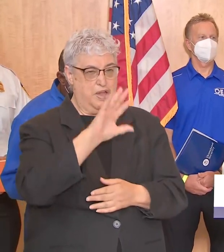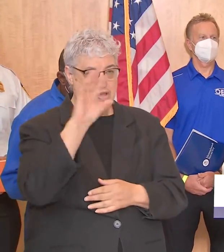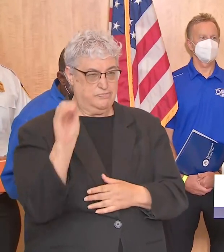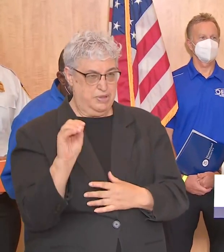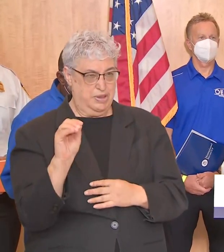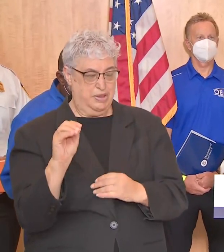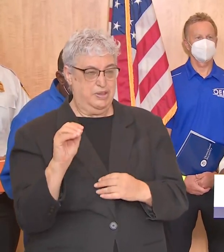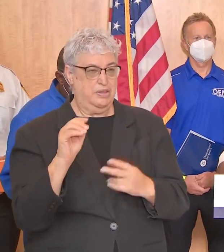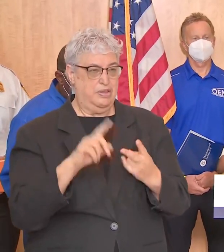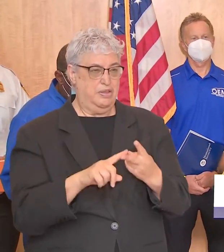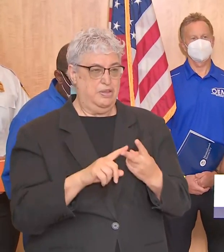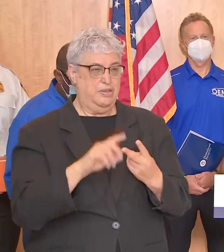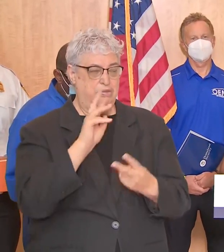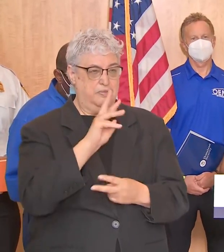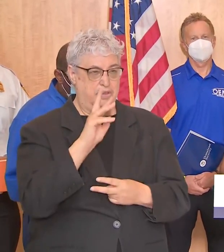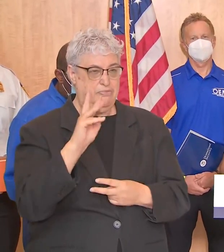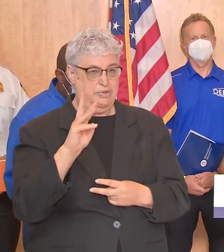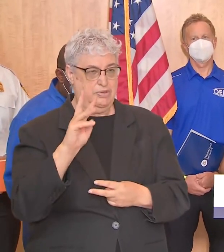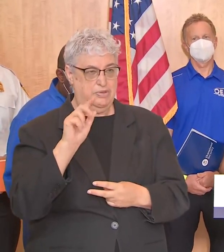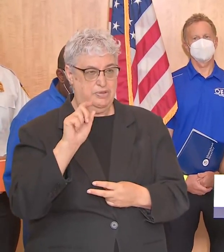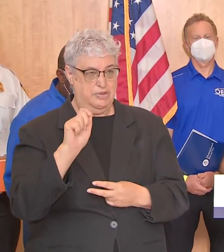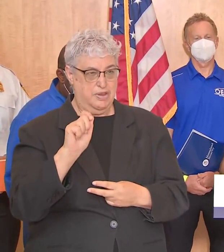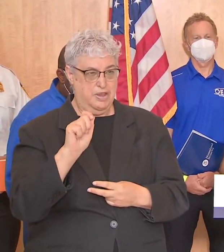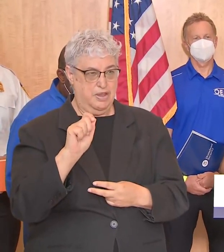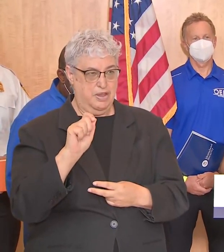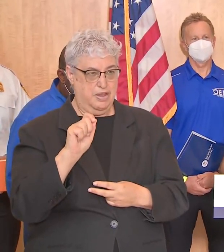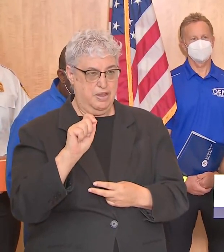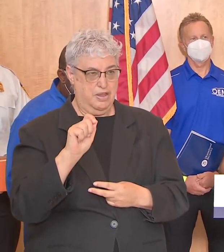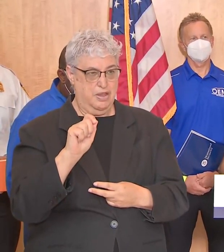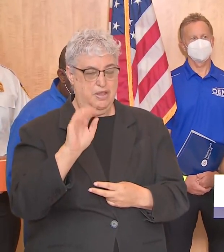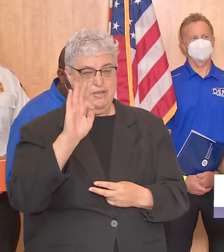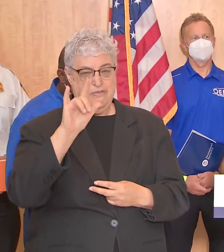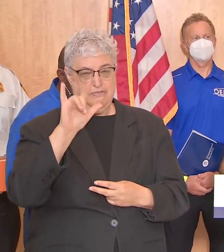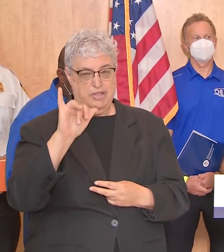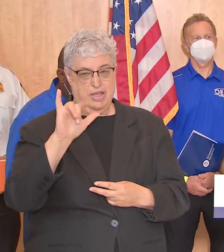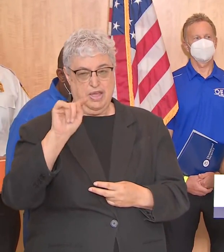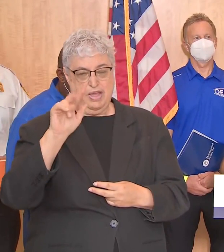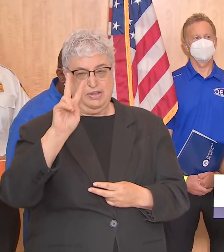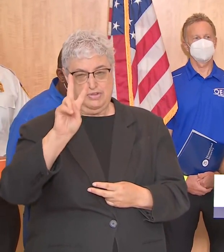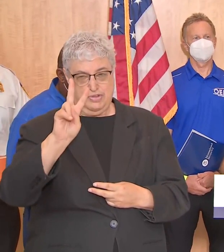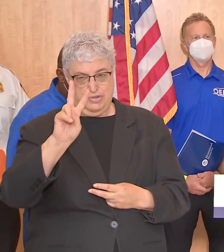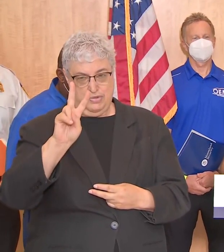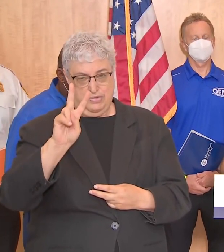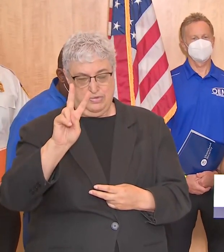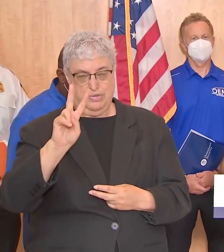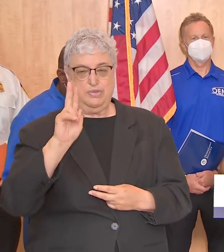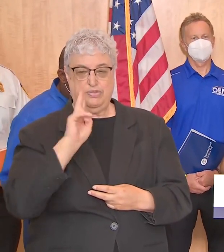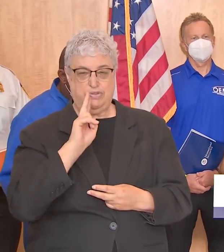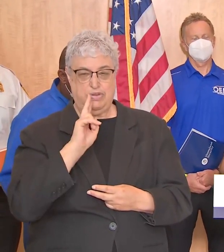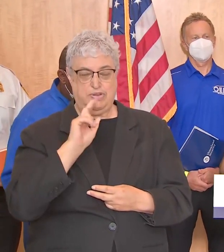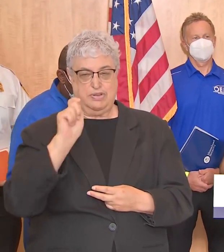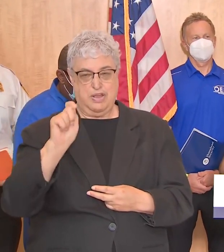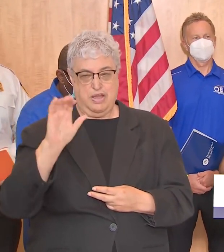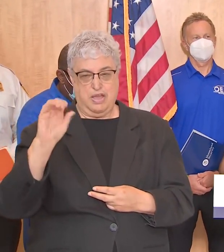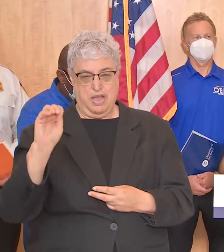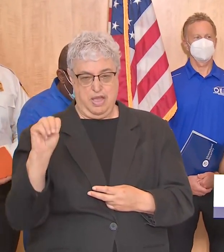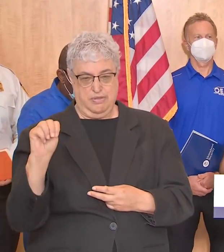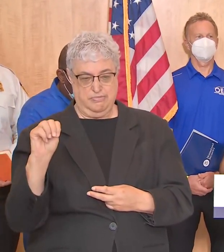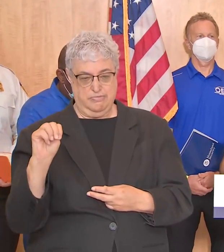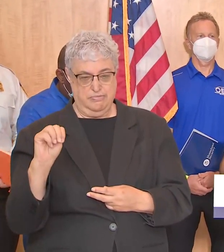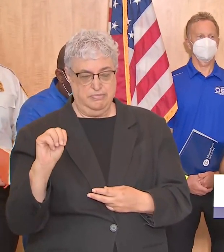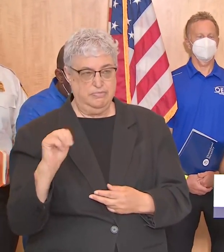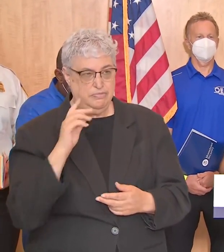or go to www fly to houston the number two houston.com